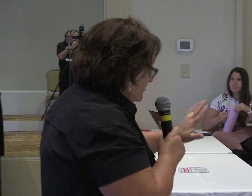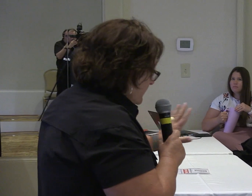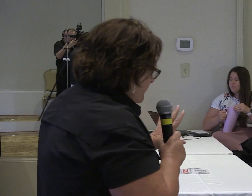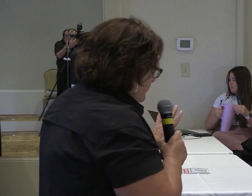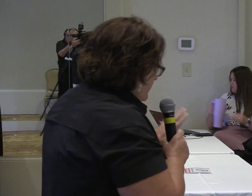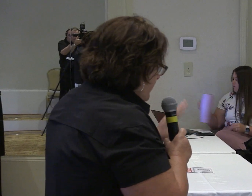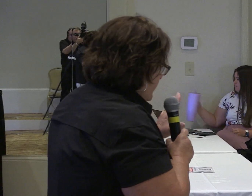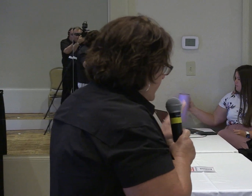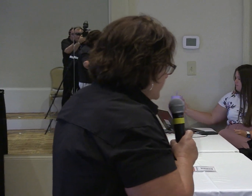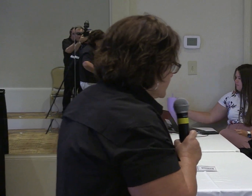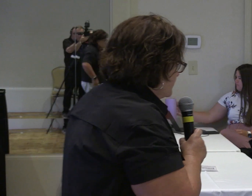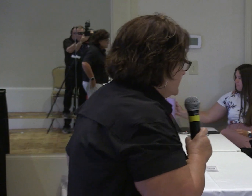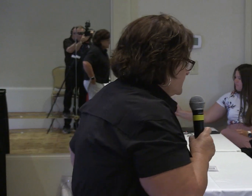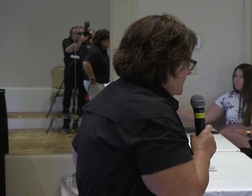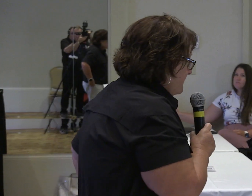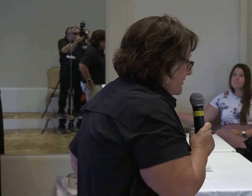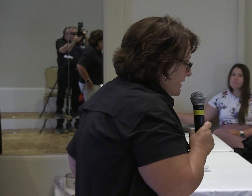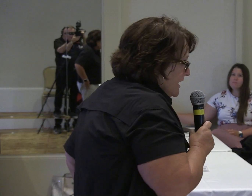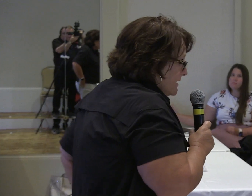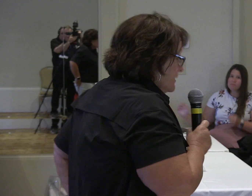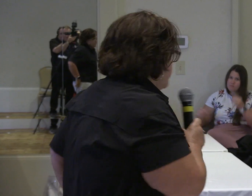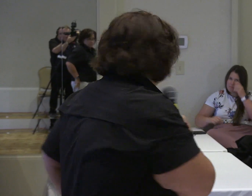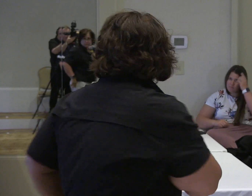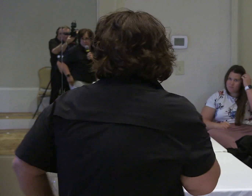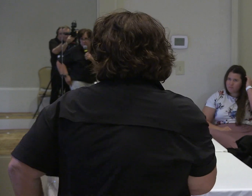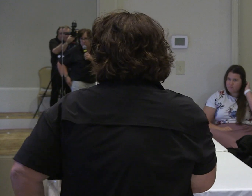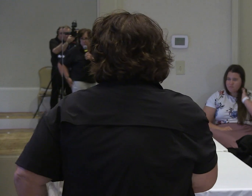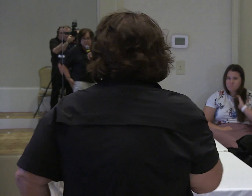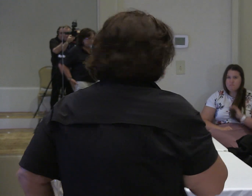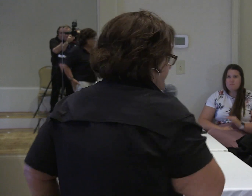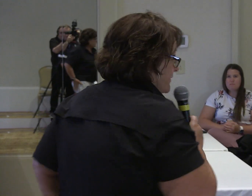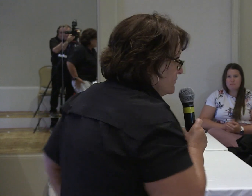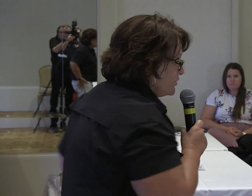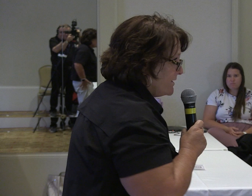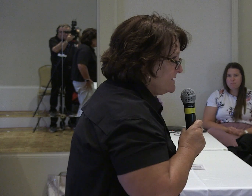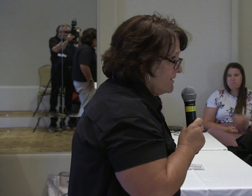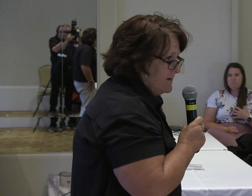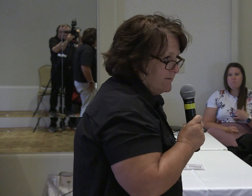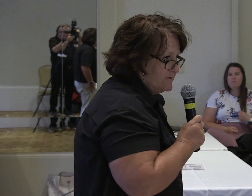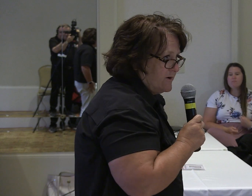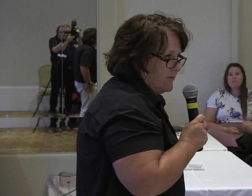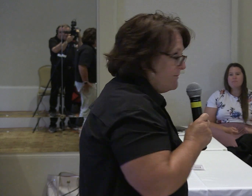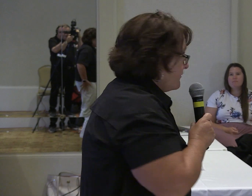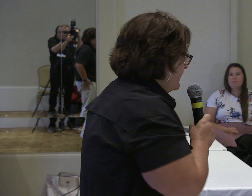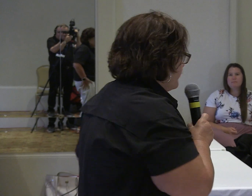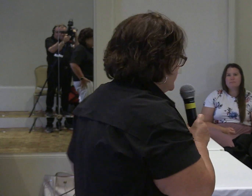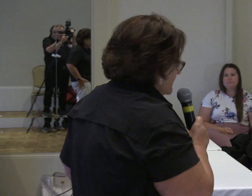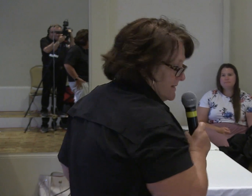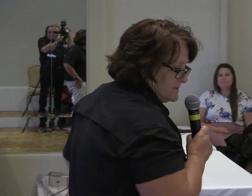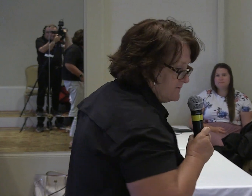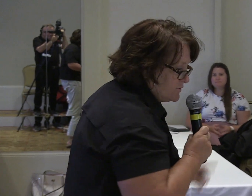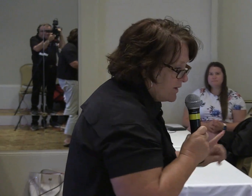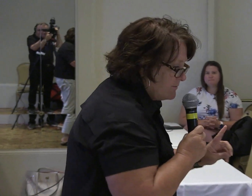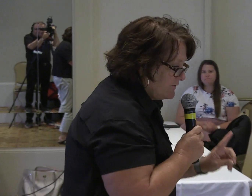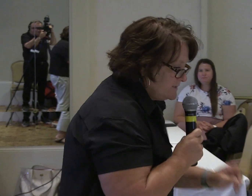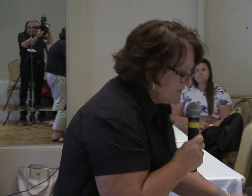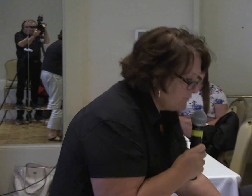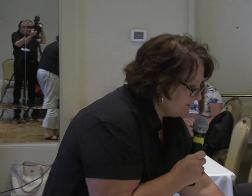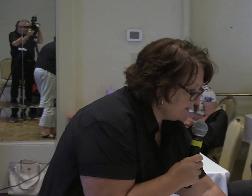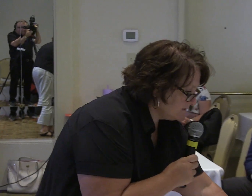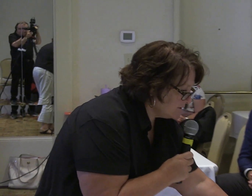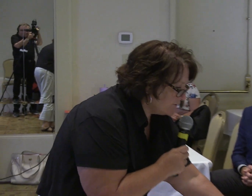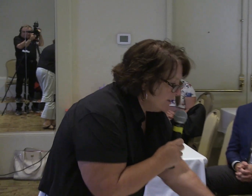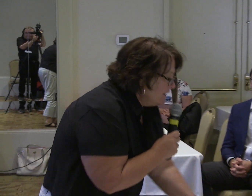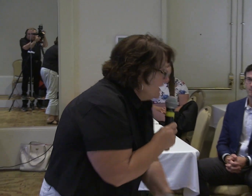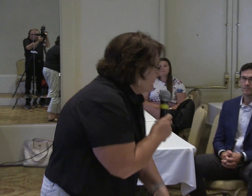speaking strictly from a cot county high school which is a very low performing school and when those grades come out this fall i'm already bracing myself so a couple things